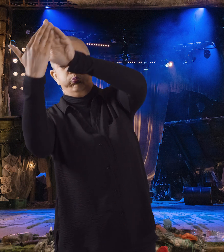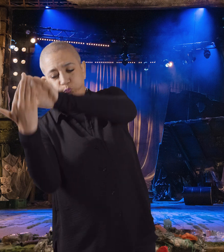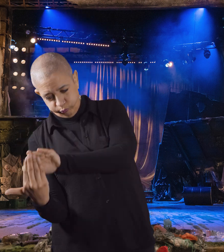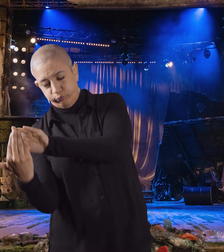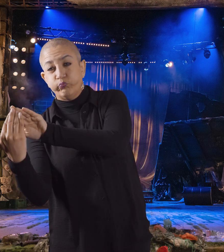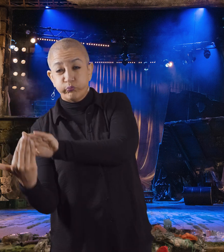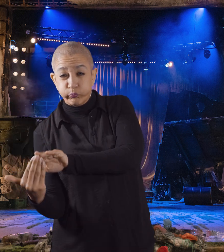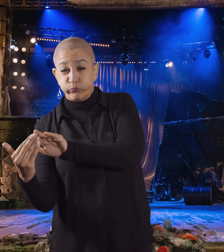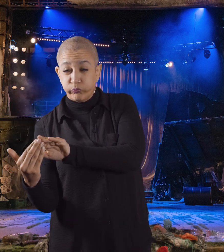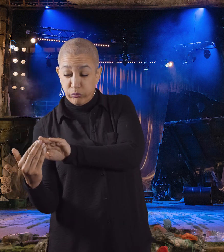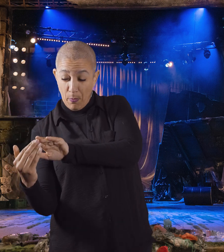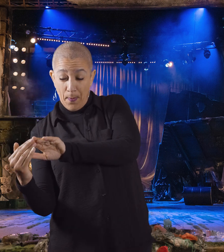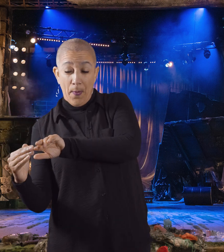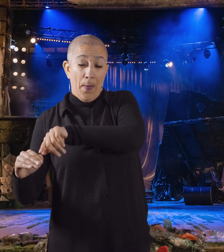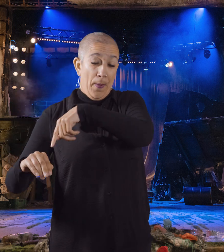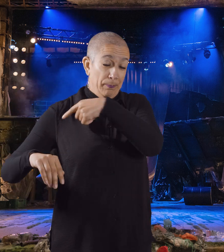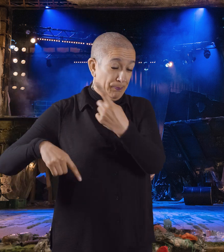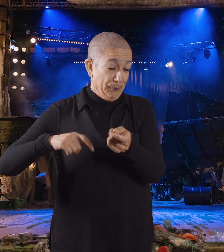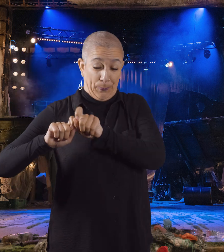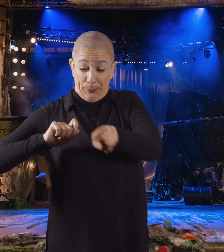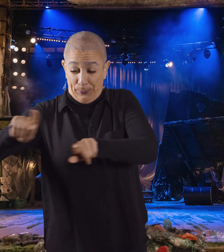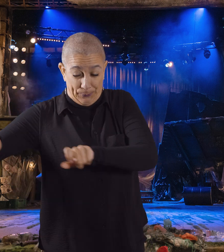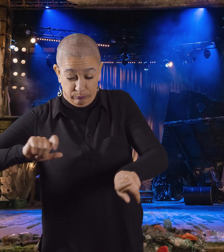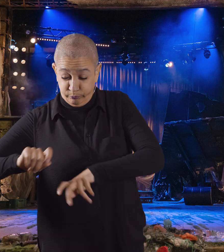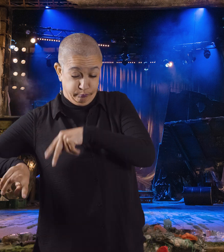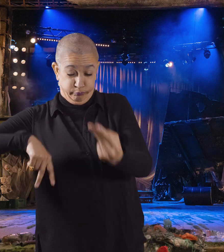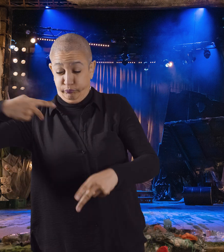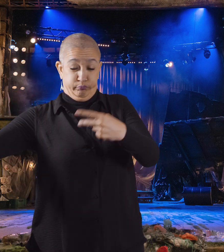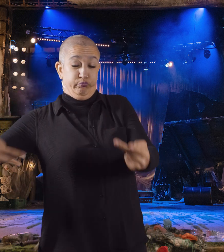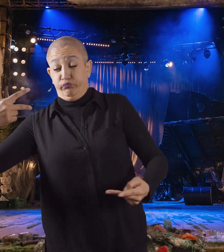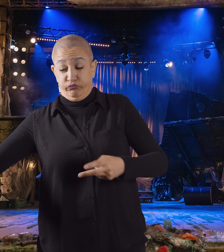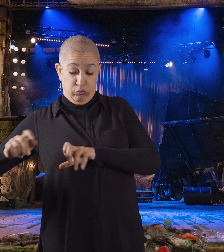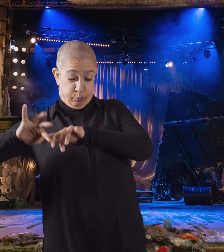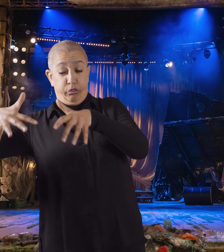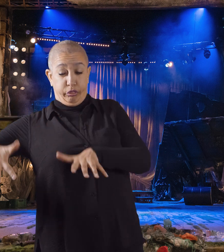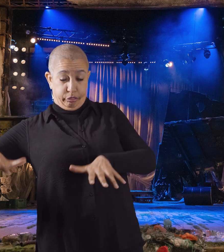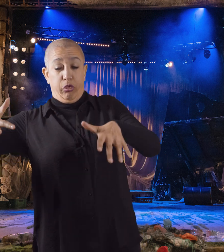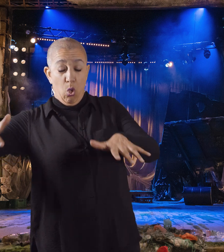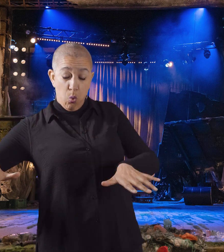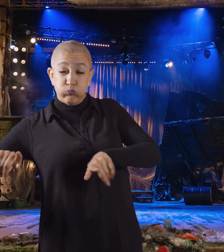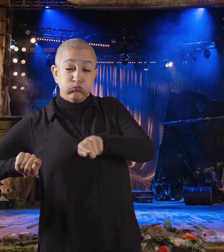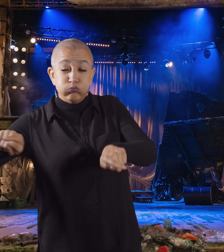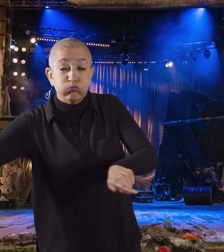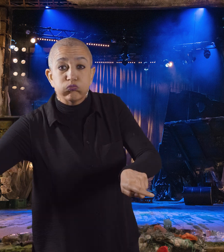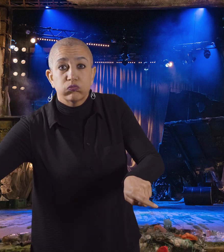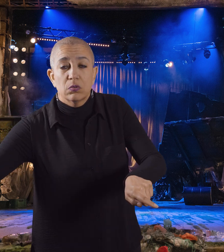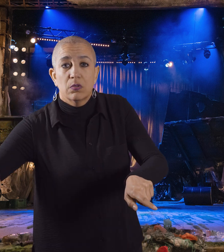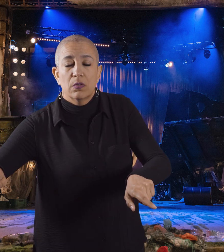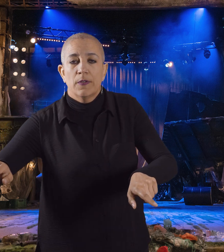The shipwrecked travellers are separated, while Ferdinand, King Alonso's